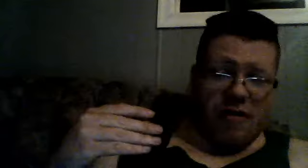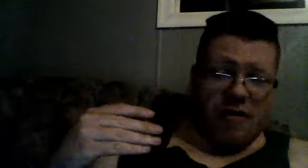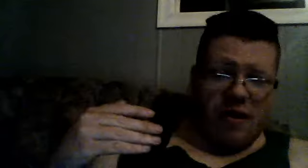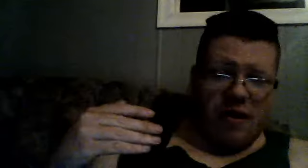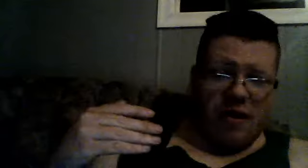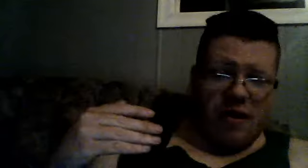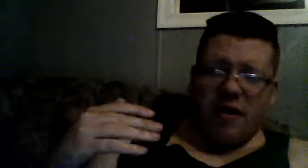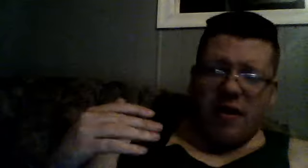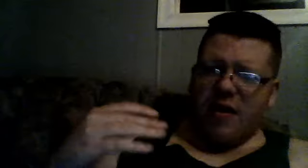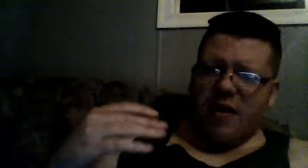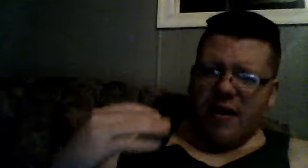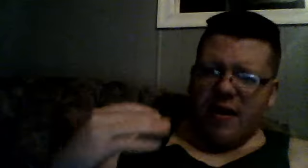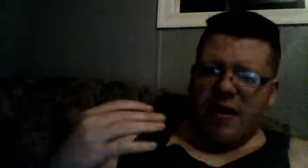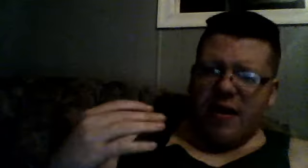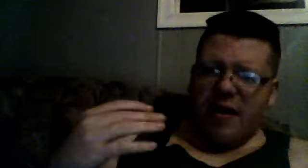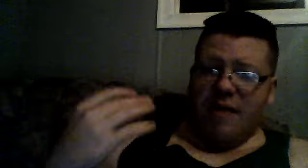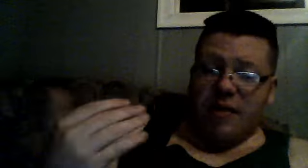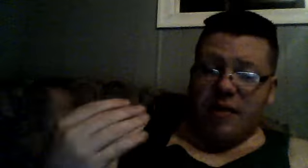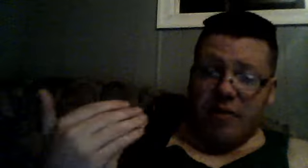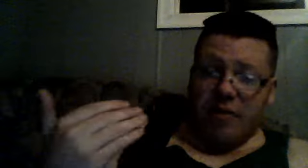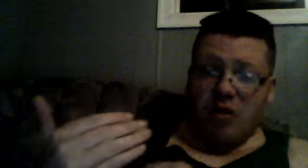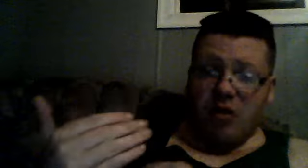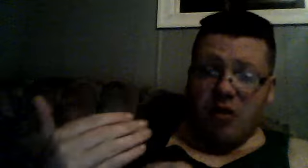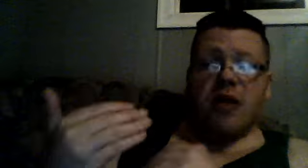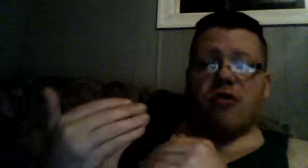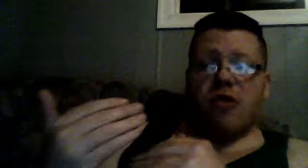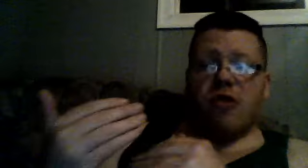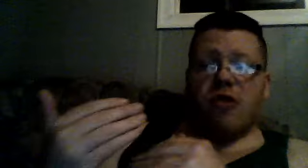to just get the, story right,